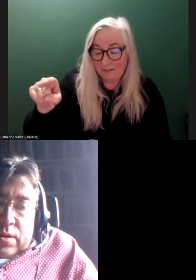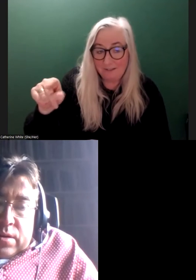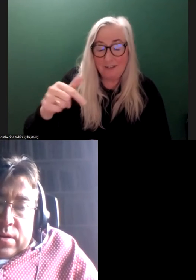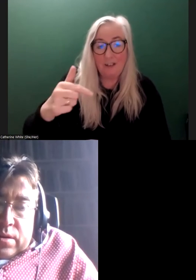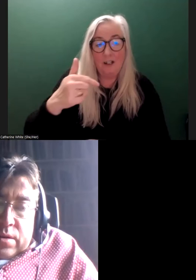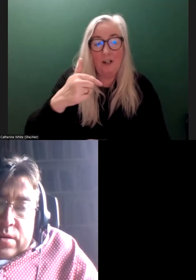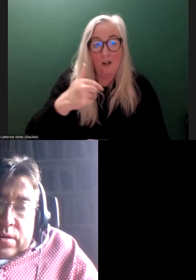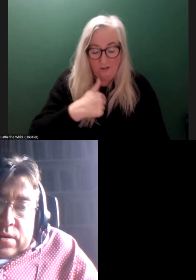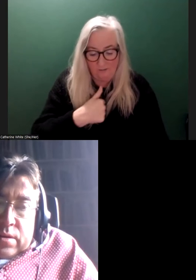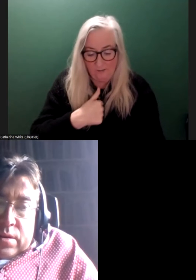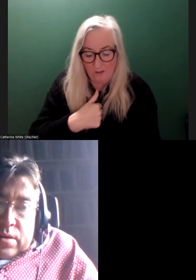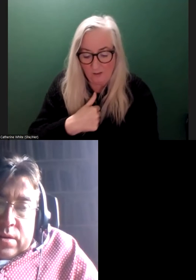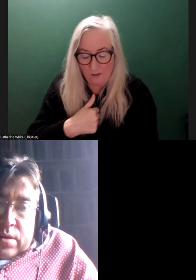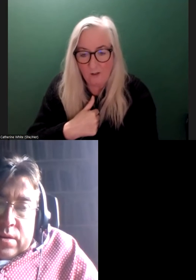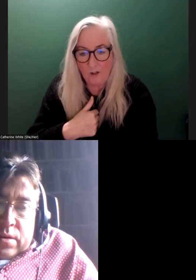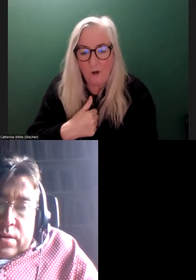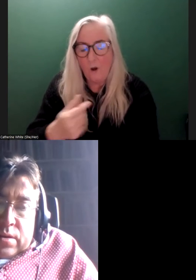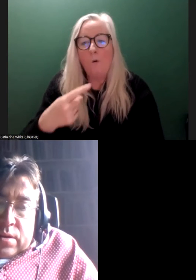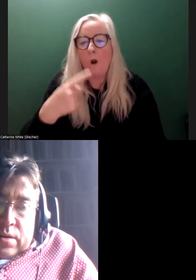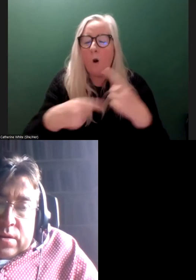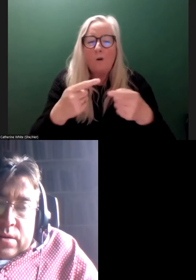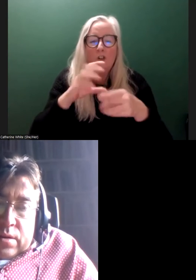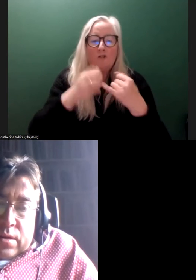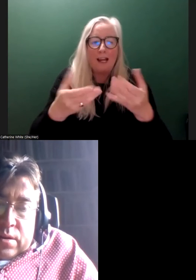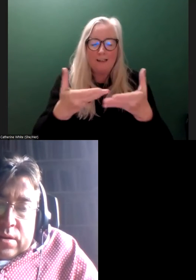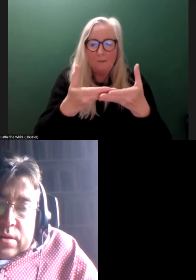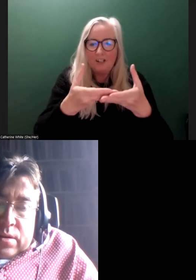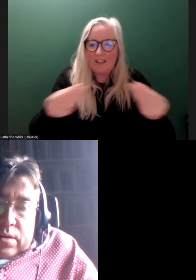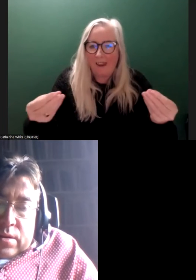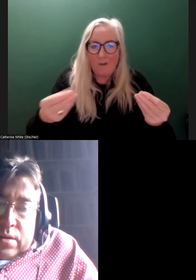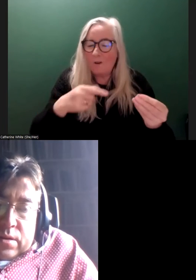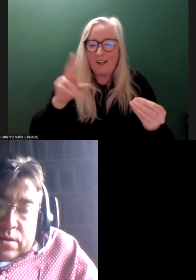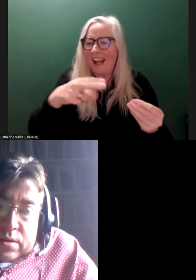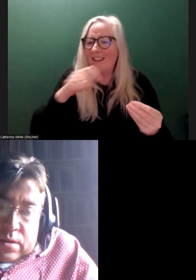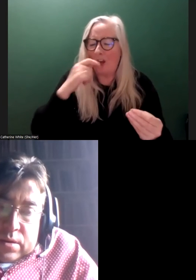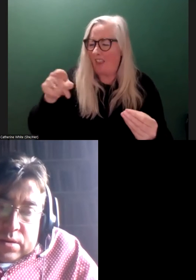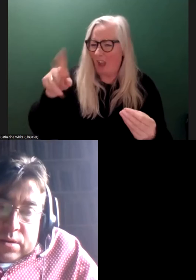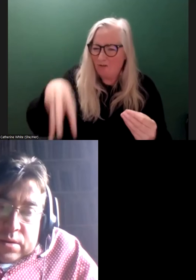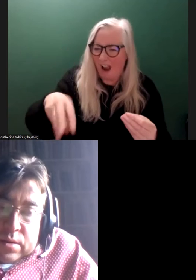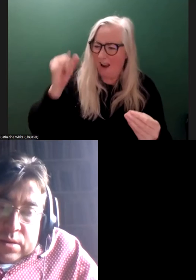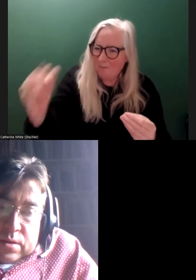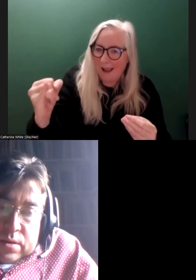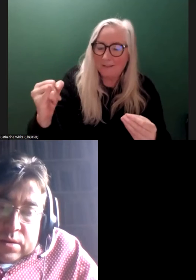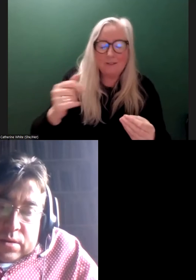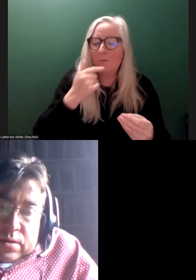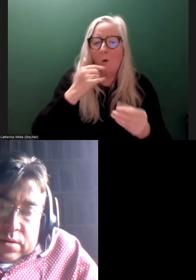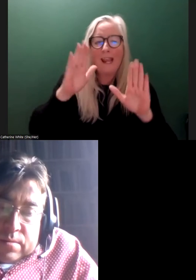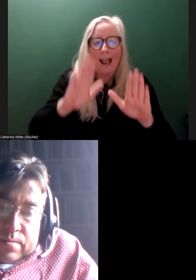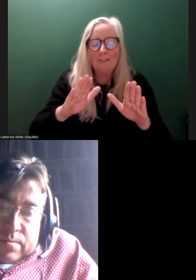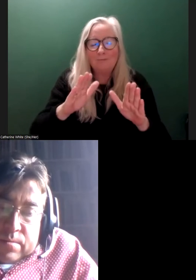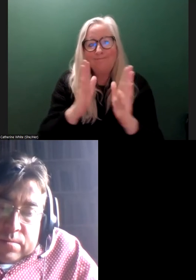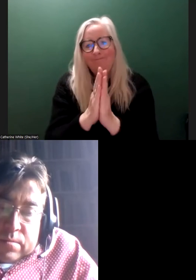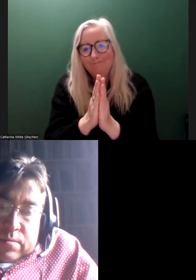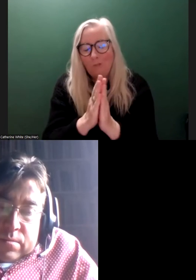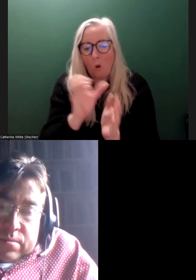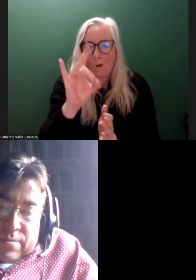We're a solution-based organization. We always try to be. It's grand saying, this is wrong. This is terrible. This is bad. But then it's kind of a little bit more difficult to say,